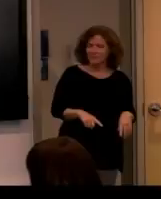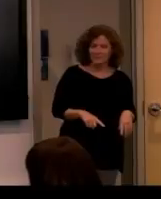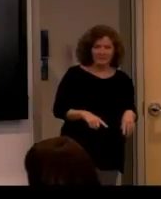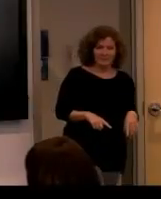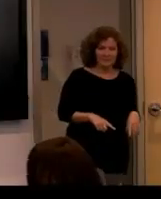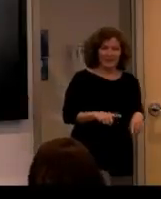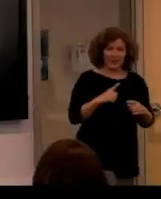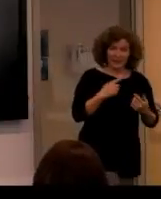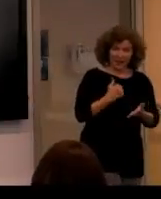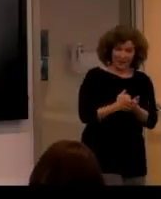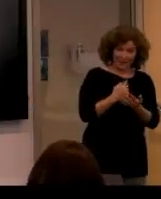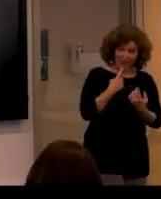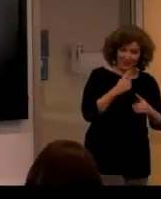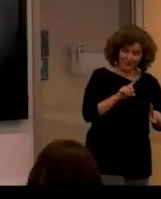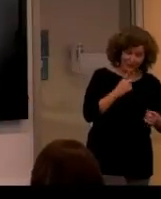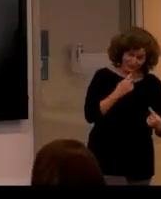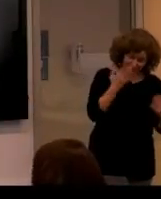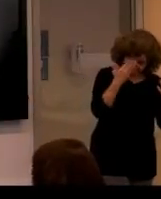paper.